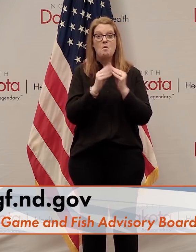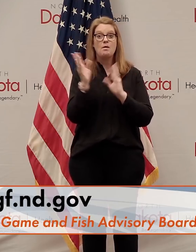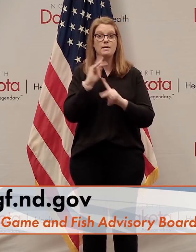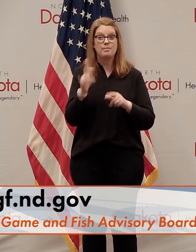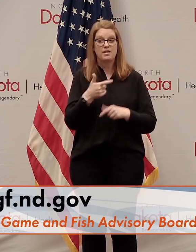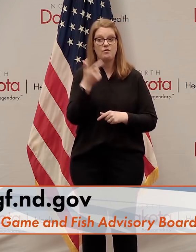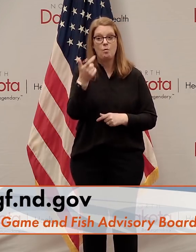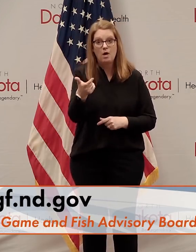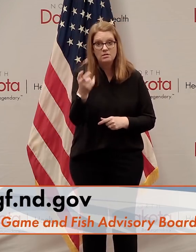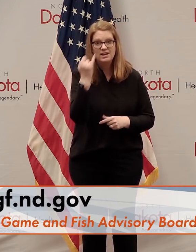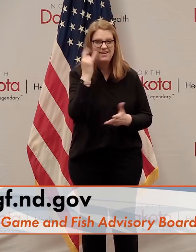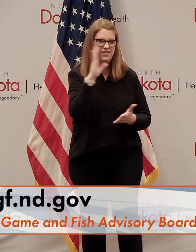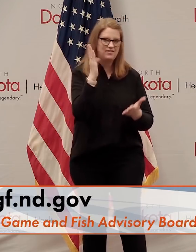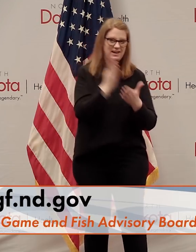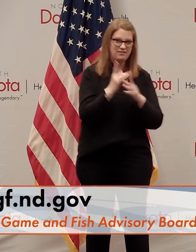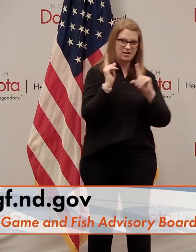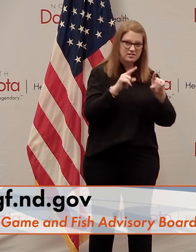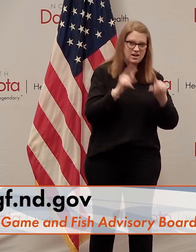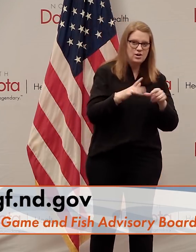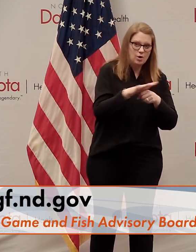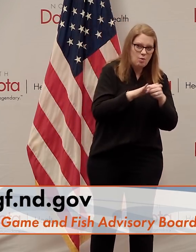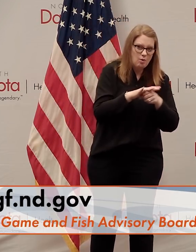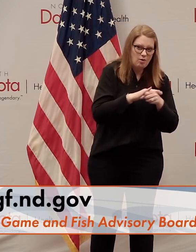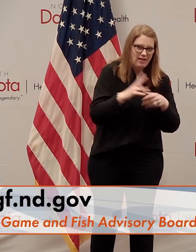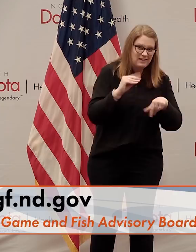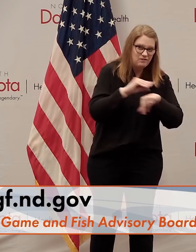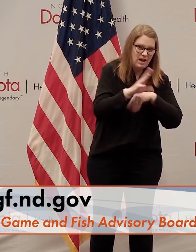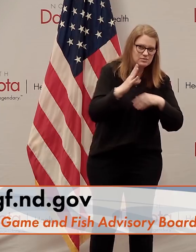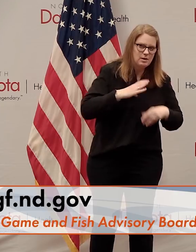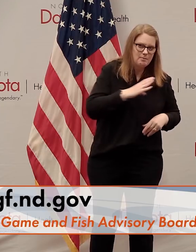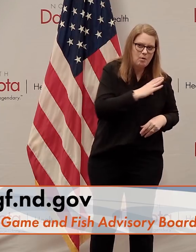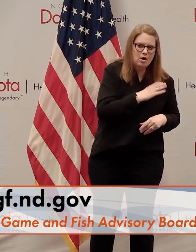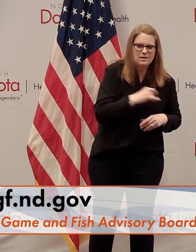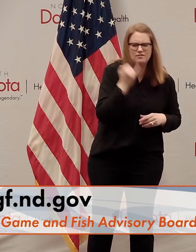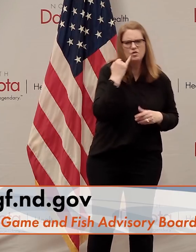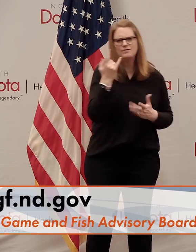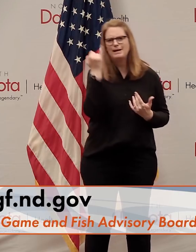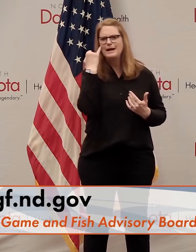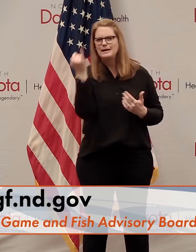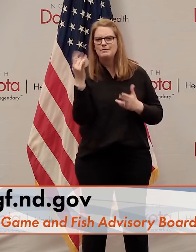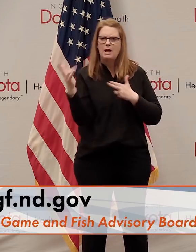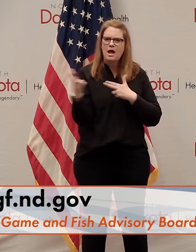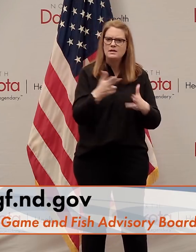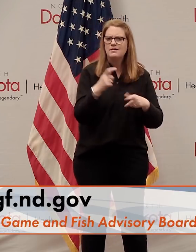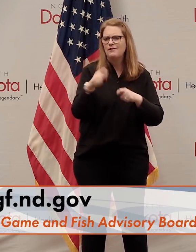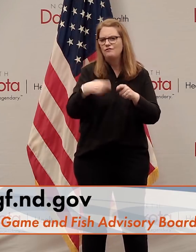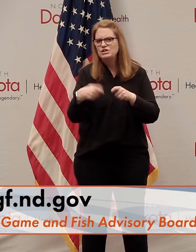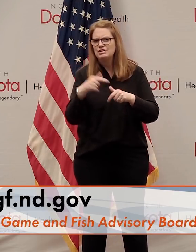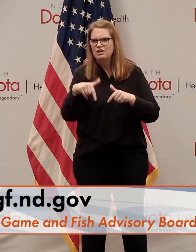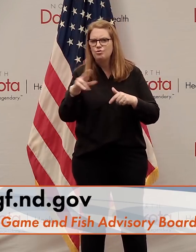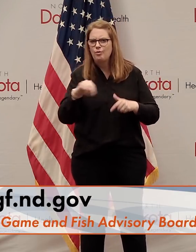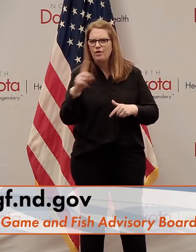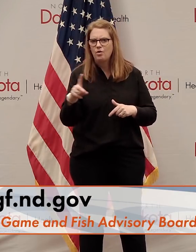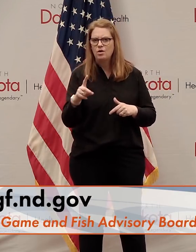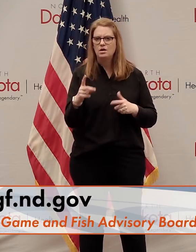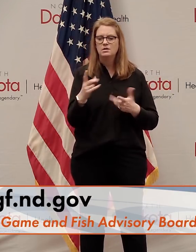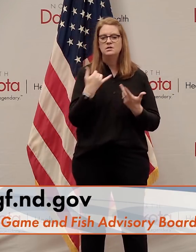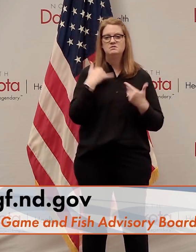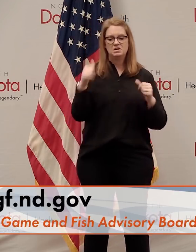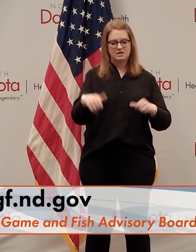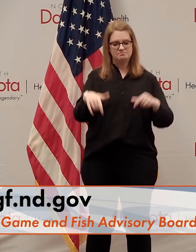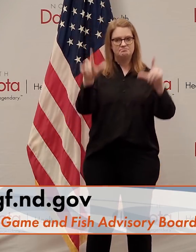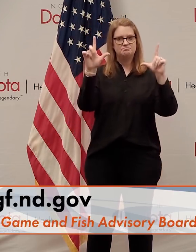So if you've never attended a local advisory board meeting, if you've got things to say about hunting or fishing in North Dakota, be part of the